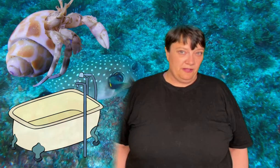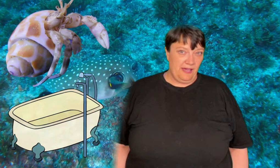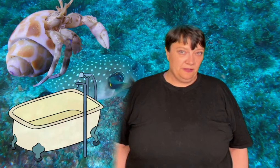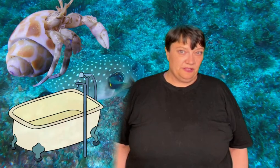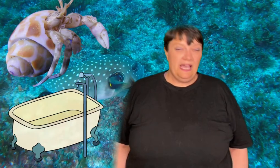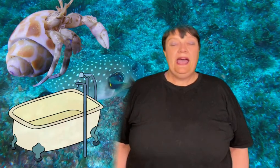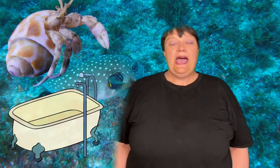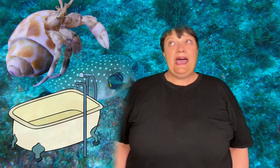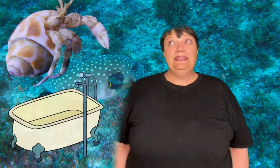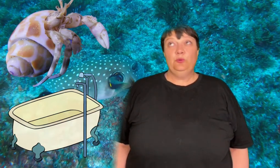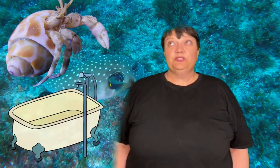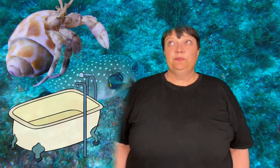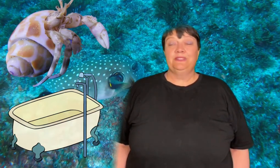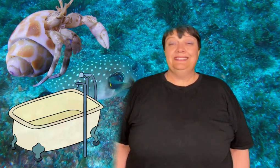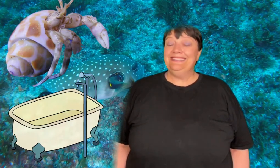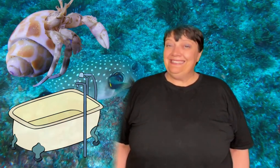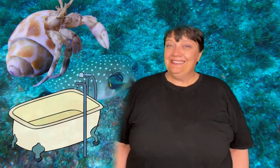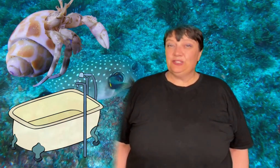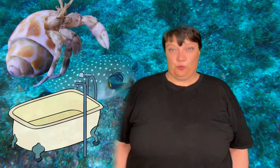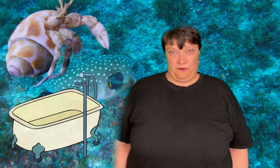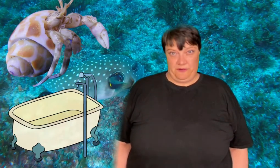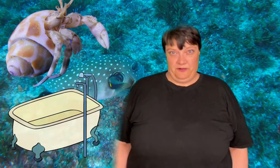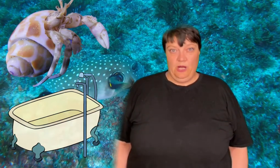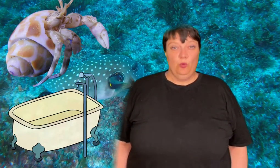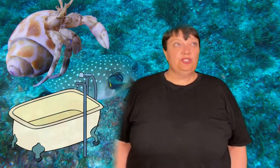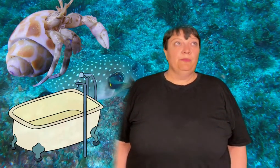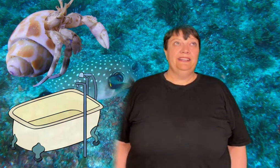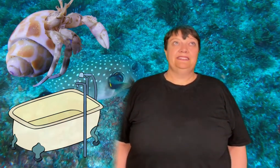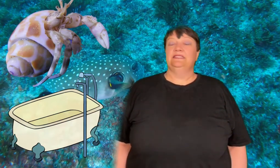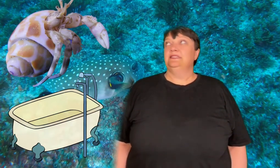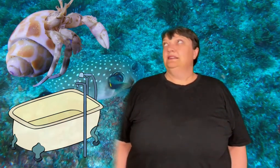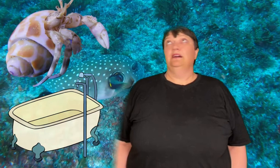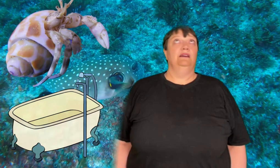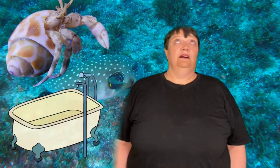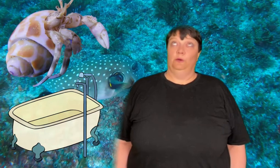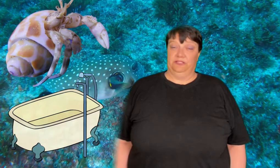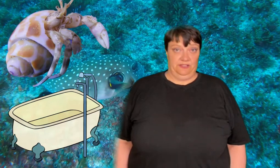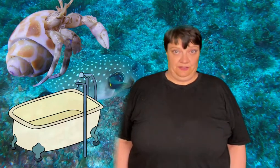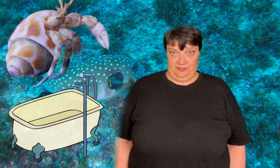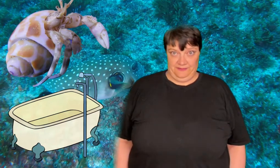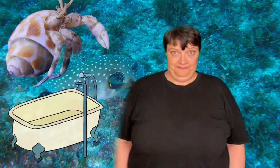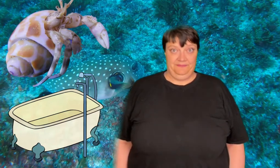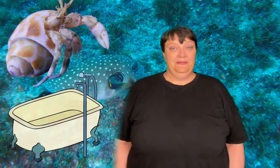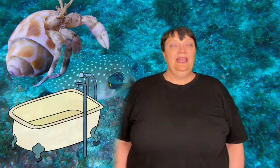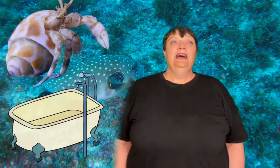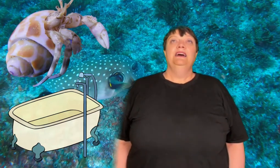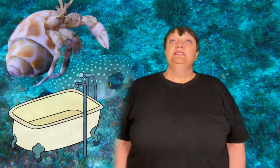bathhouse and it was built in the Indus river which makes it old as dirt.